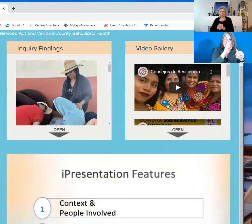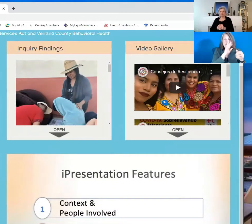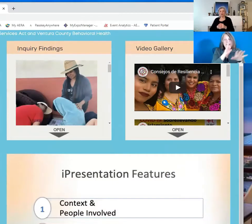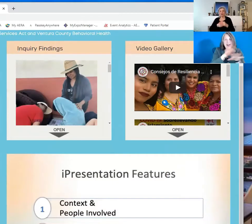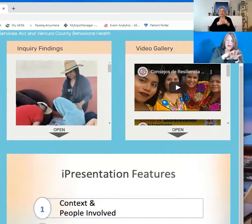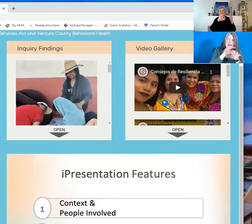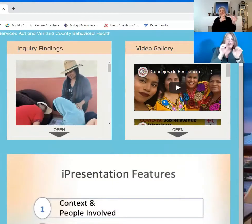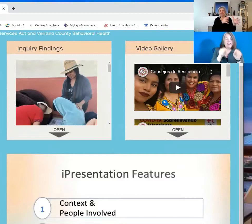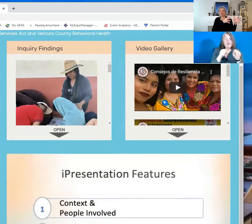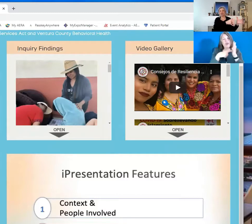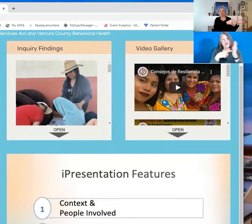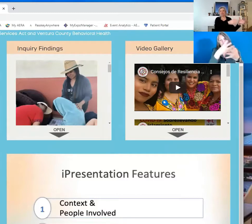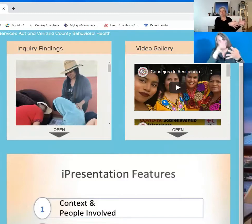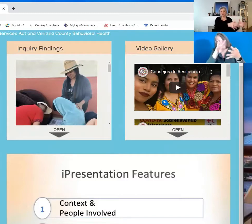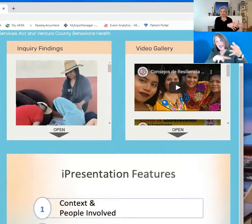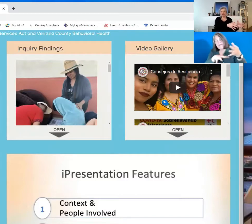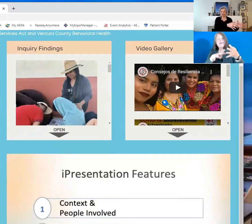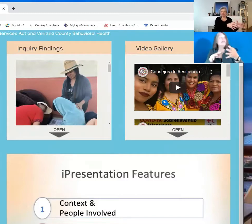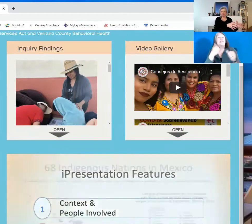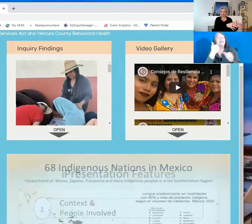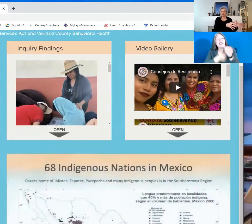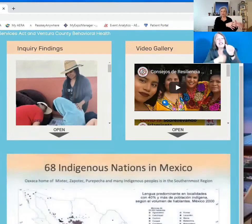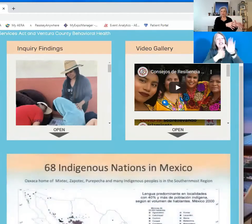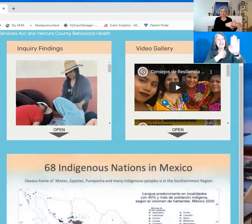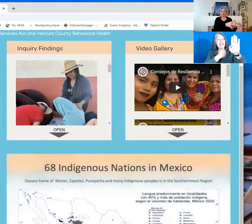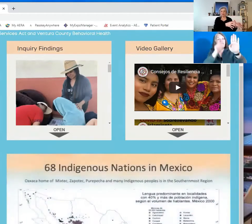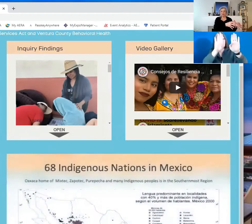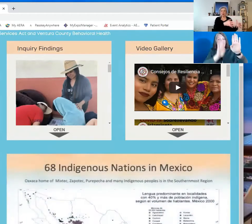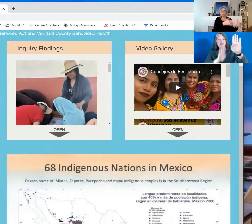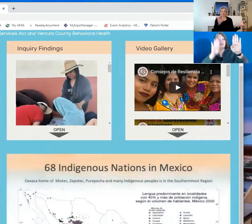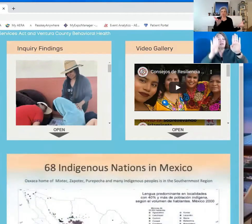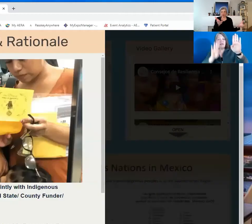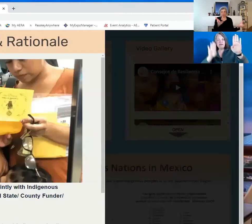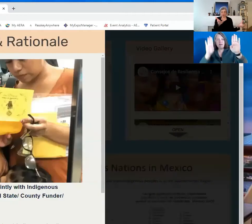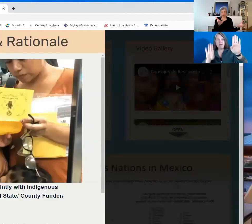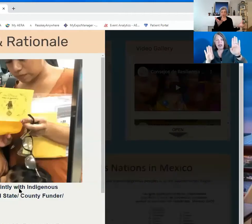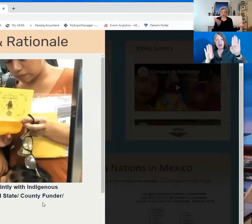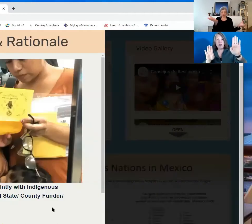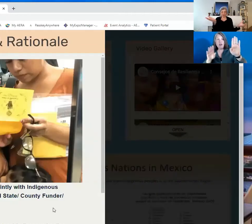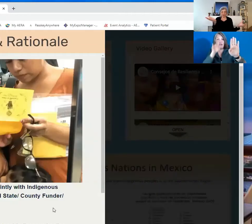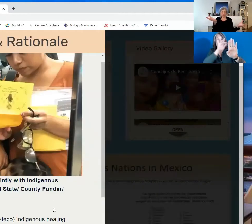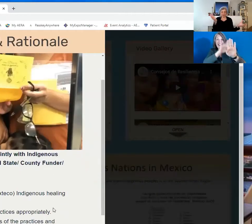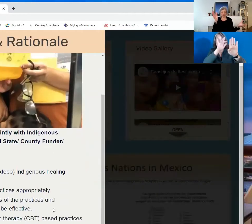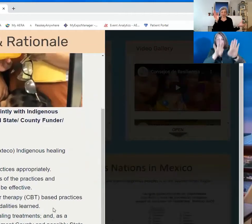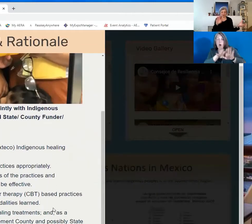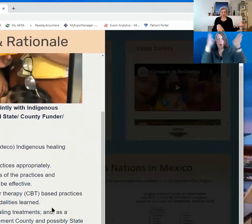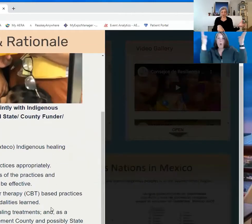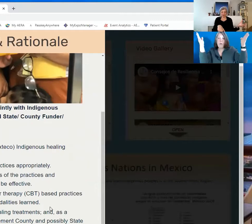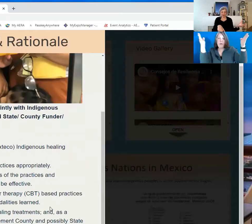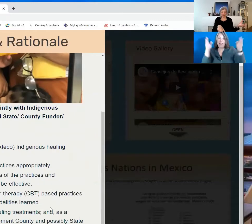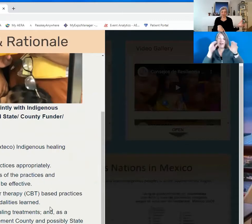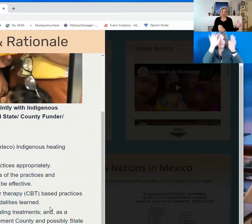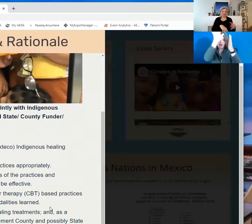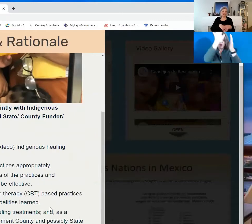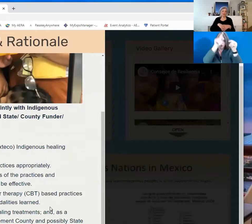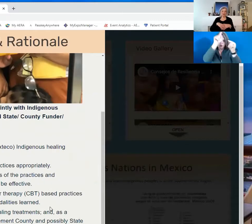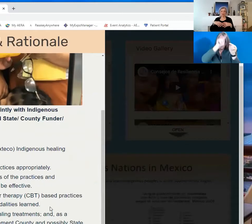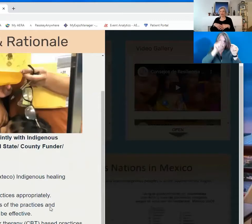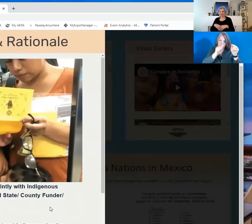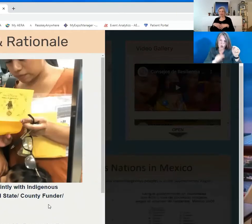tables, each of these panels opens up, you can open that up and scroll down.